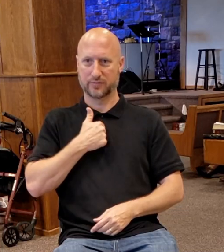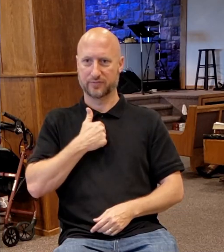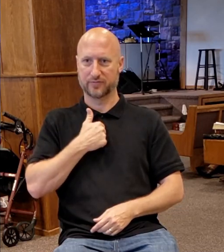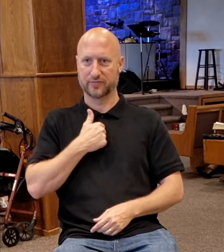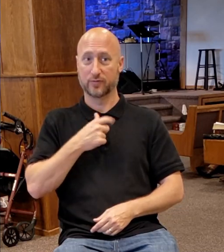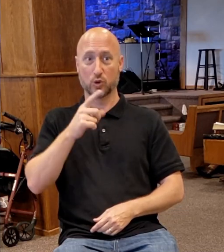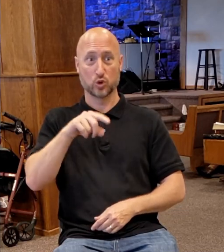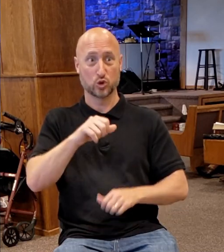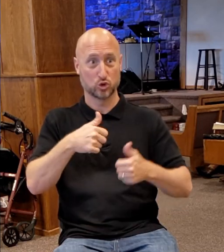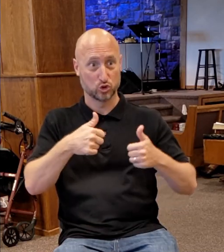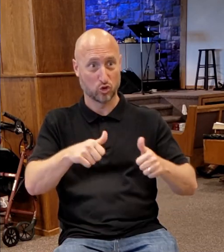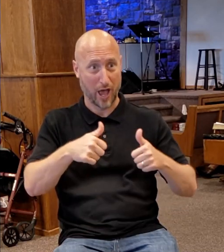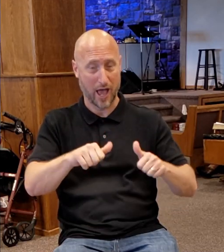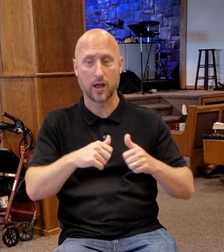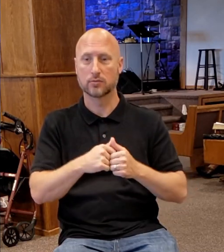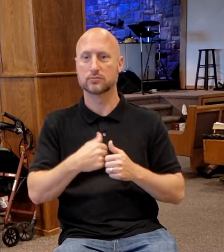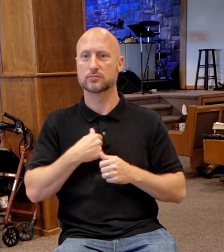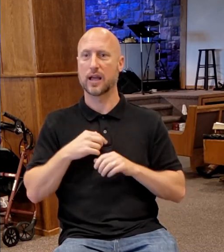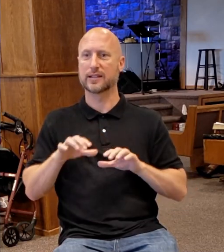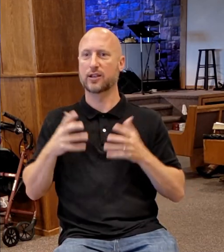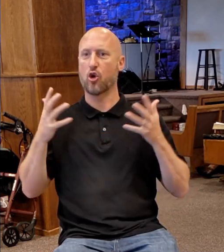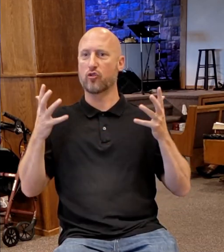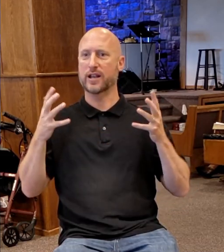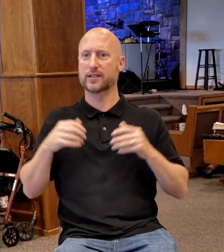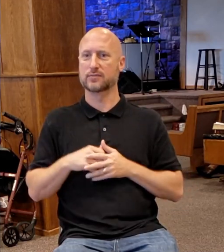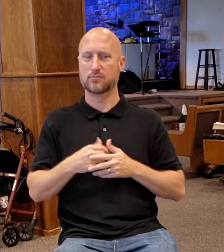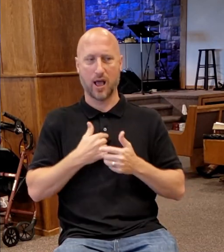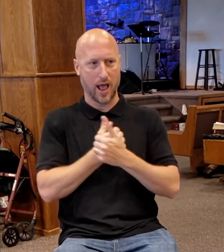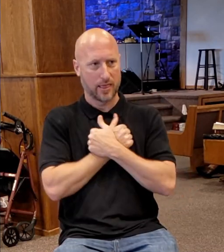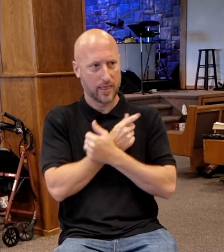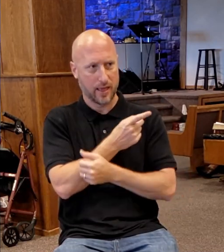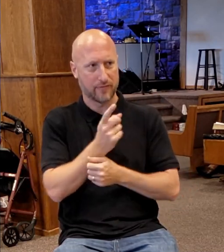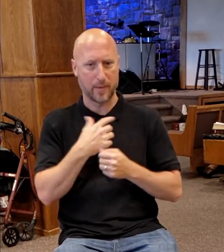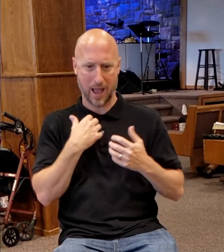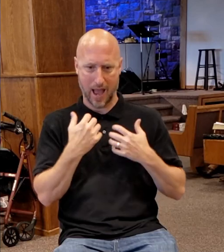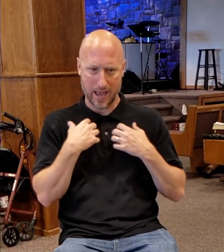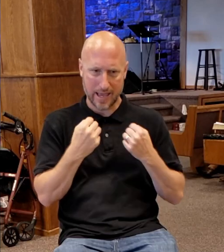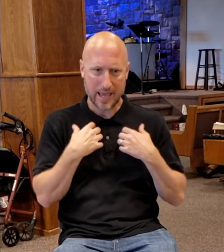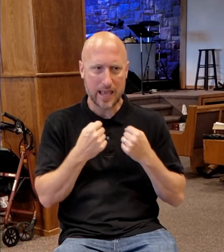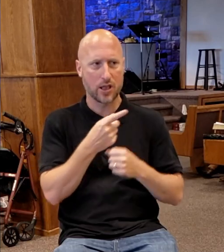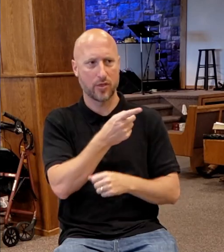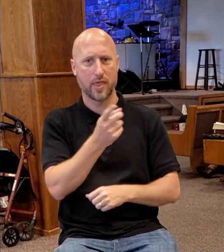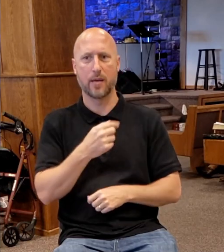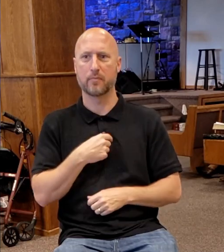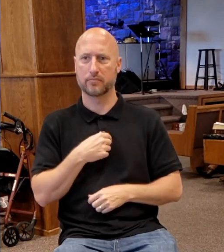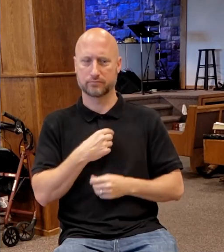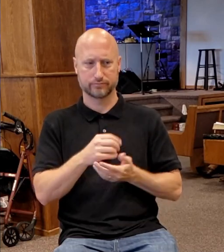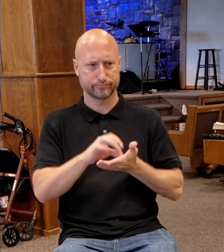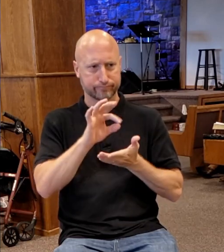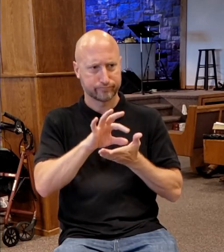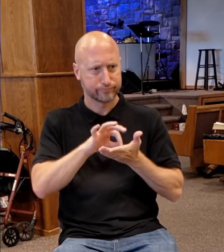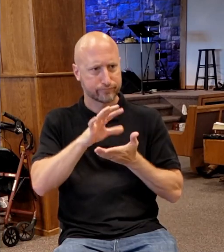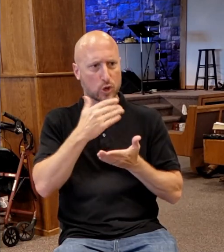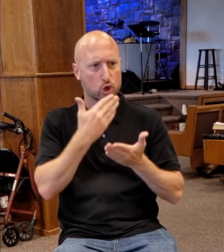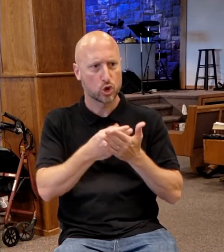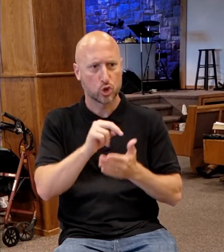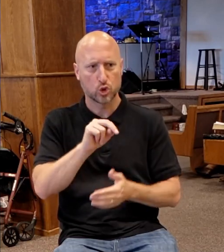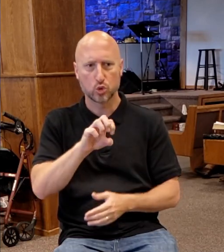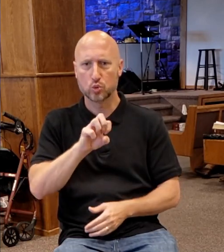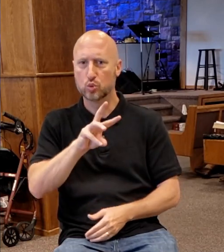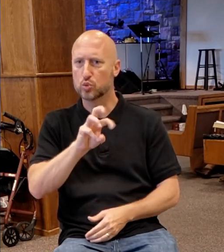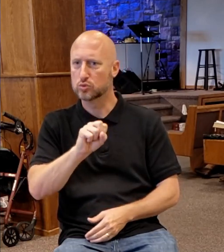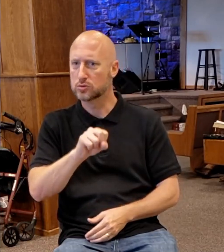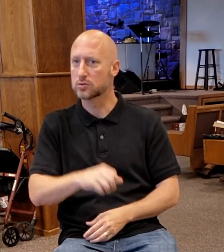I did perfectly. And I loved them, and I healed them, and I spoke the good news to them, and I died for them.